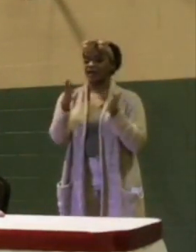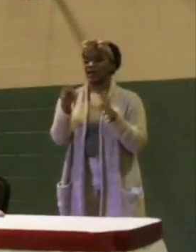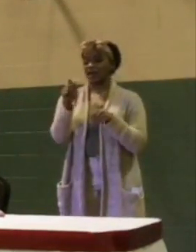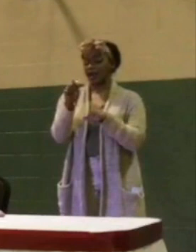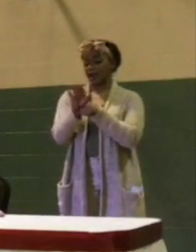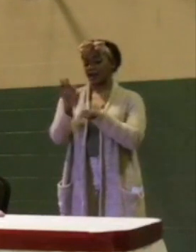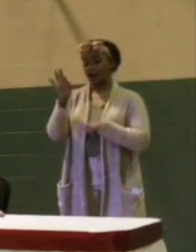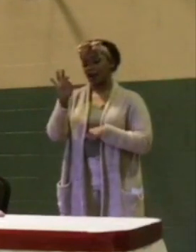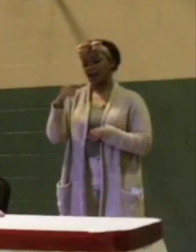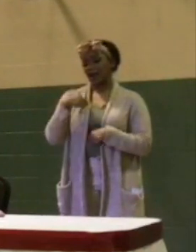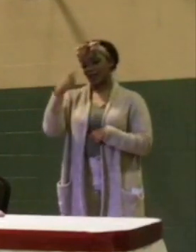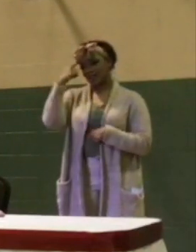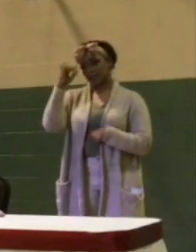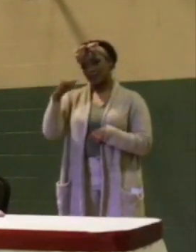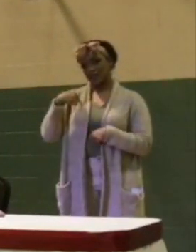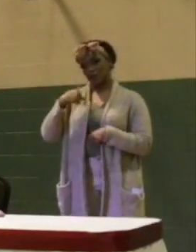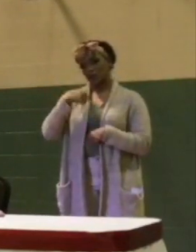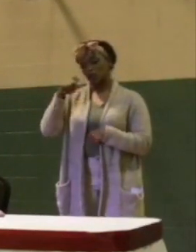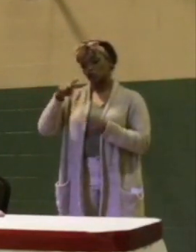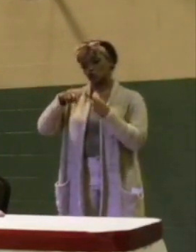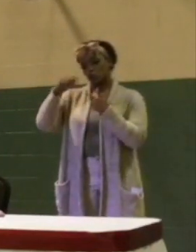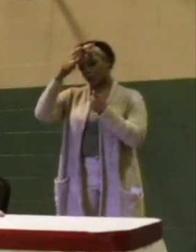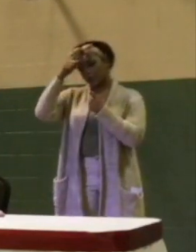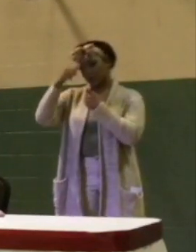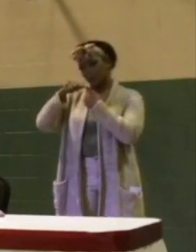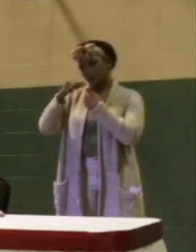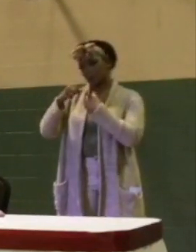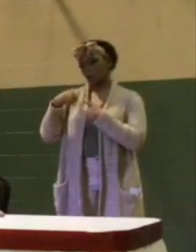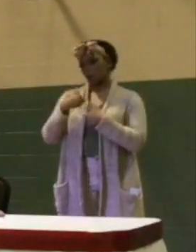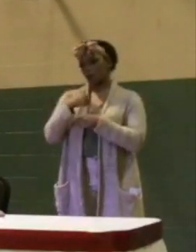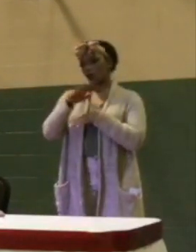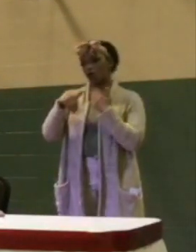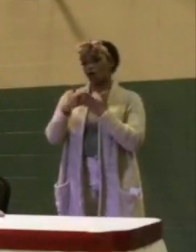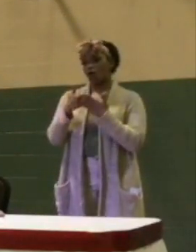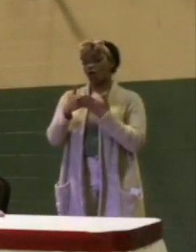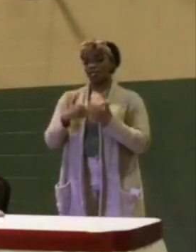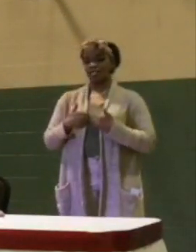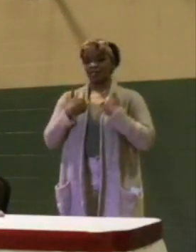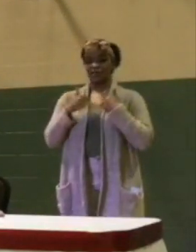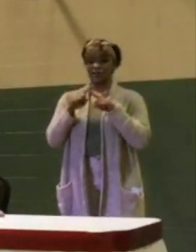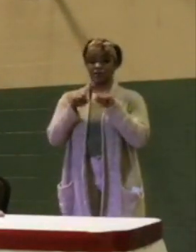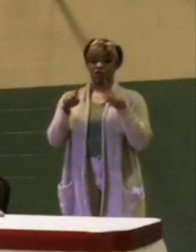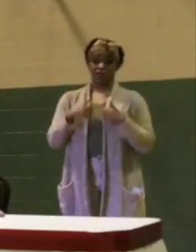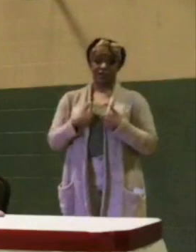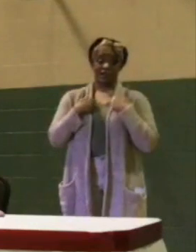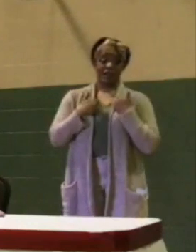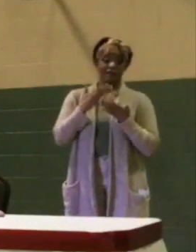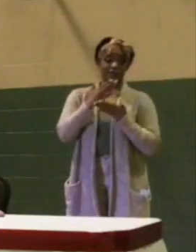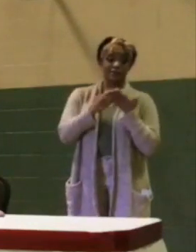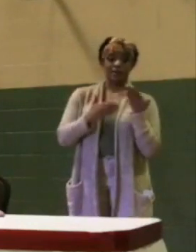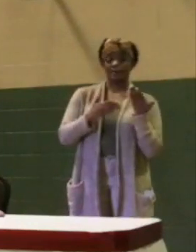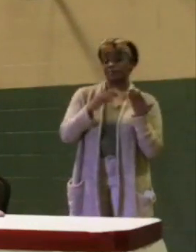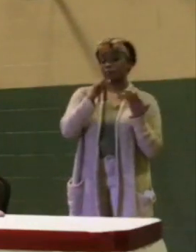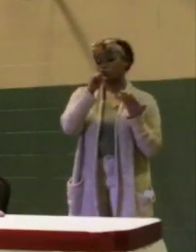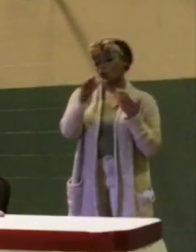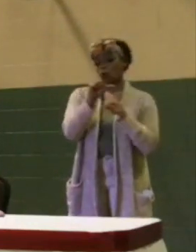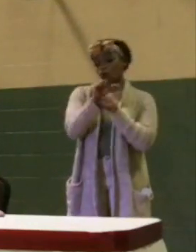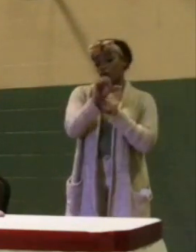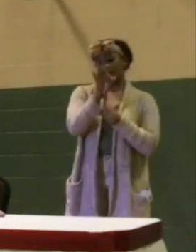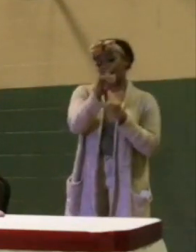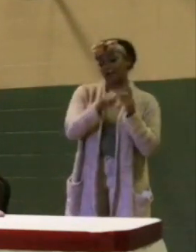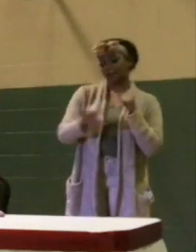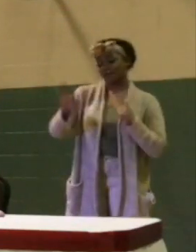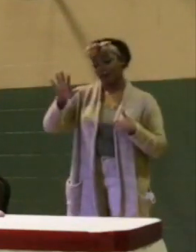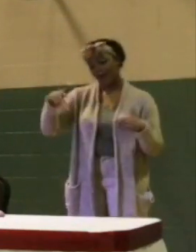I think that we need to remember that we all live different lives. We all live a little bit of unconventional lives. Not everybody works a 9 to 5, so